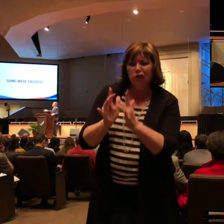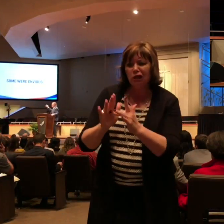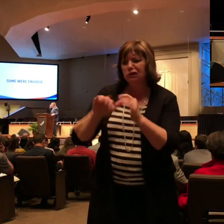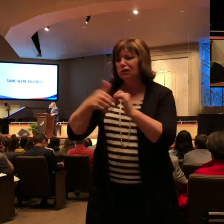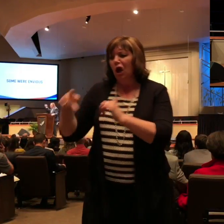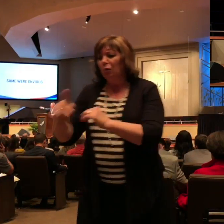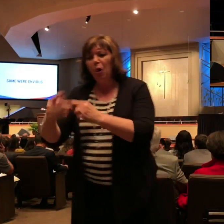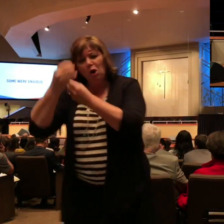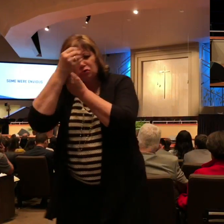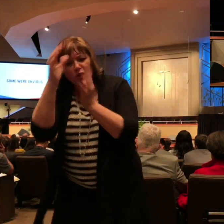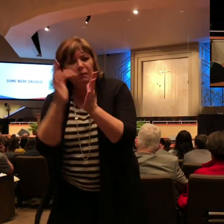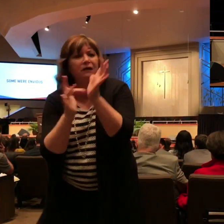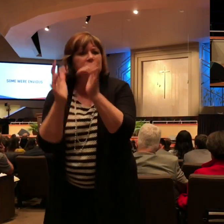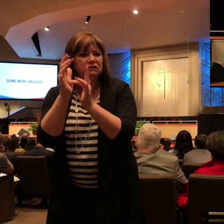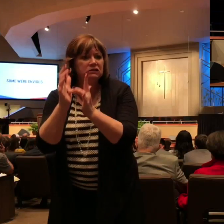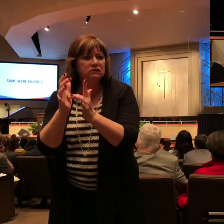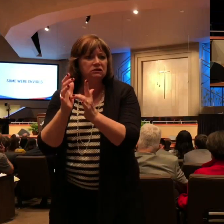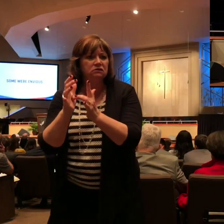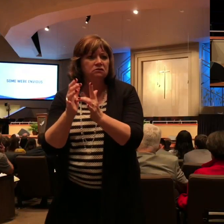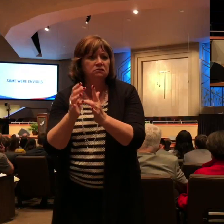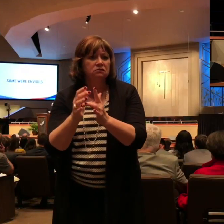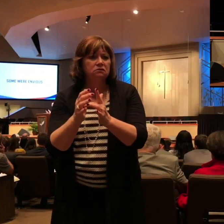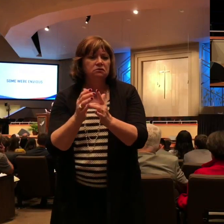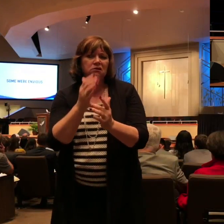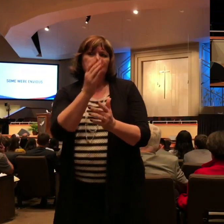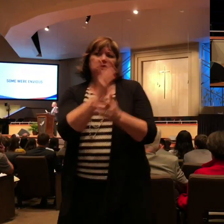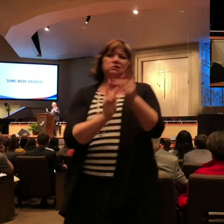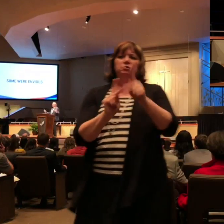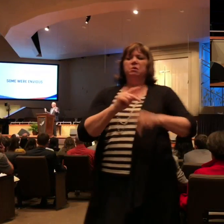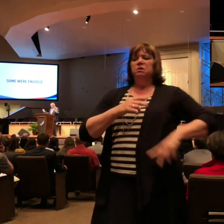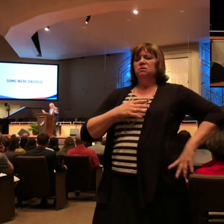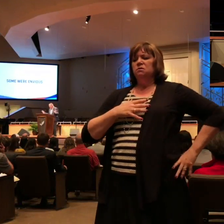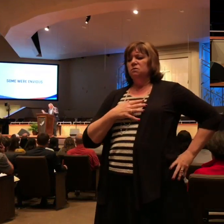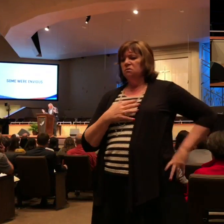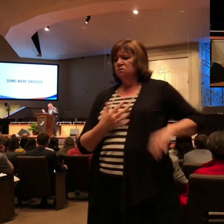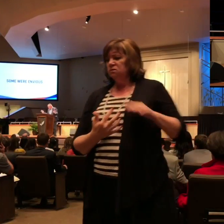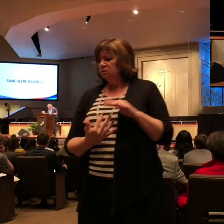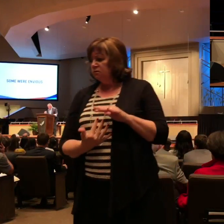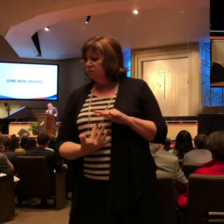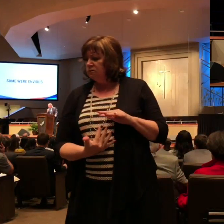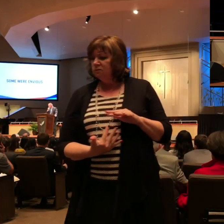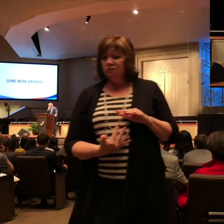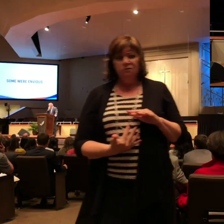doing it because they're envious of Paul. They don't like that people are talking about Paul.